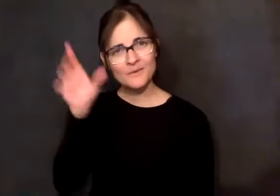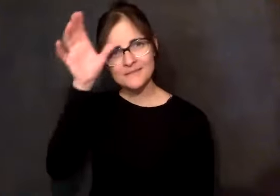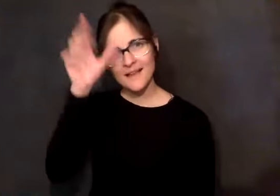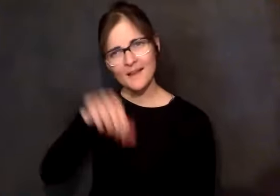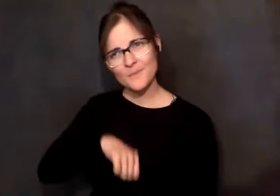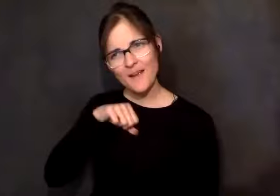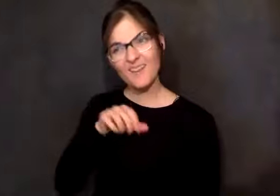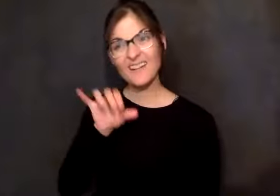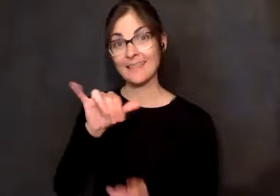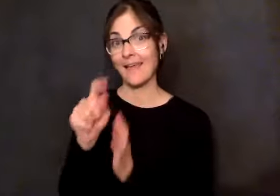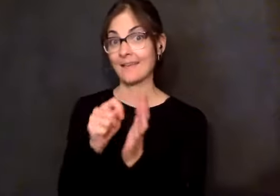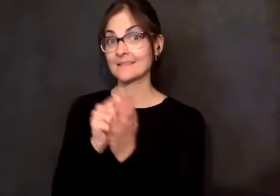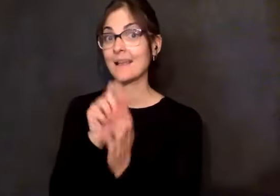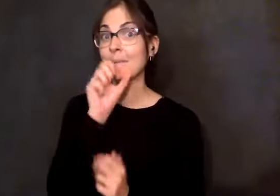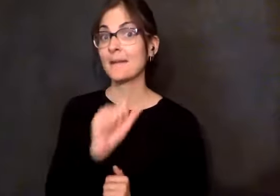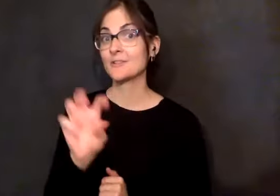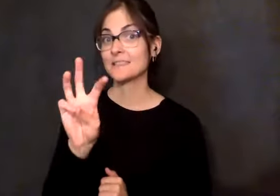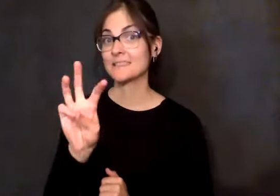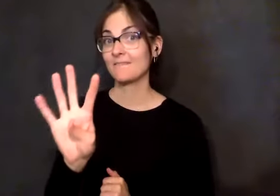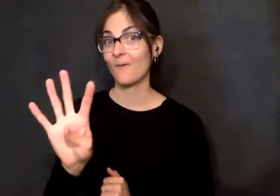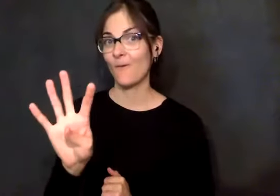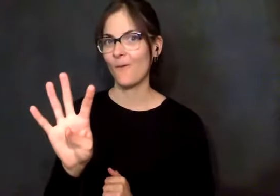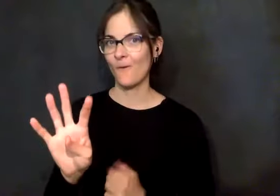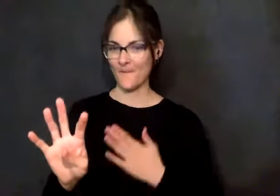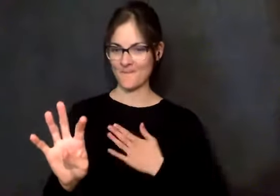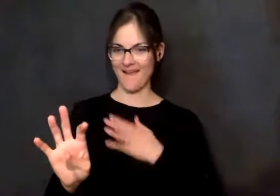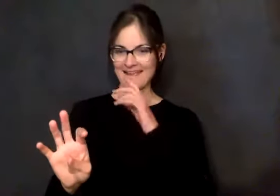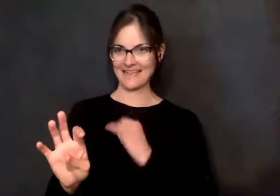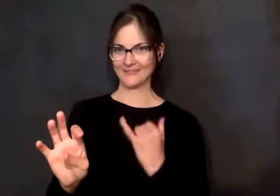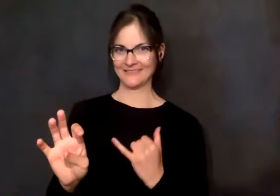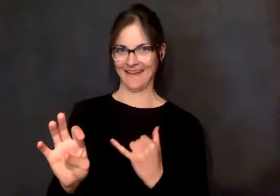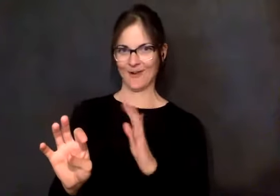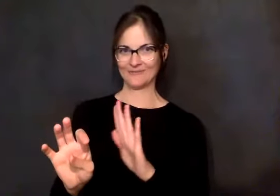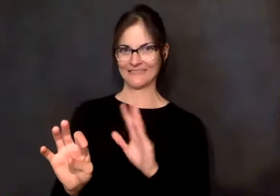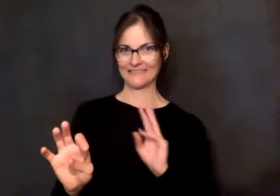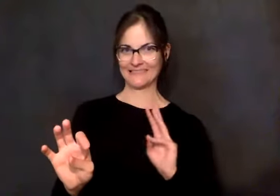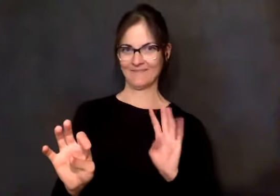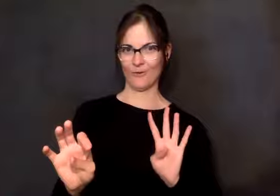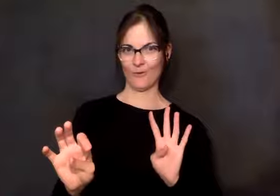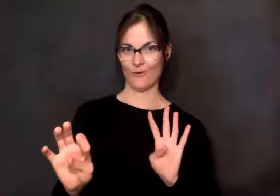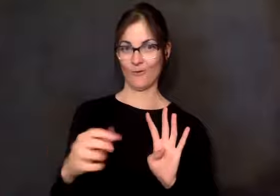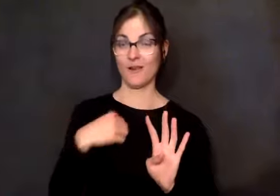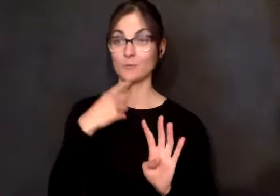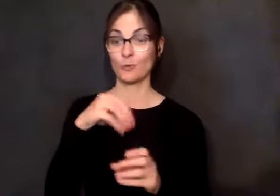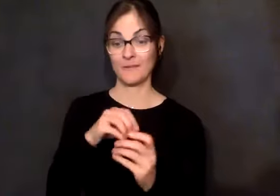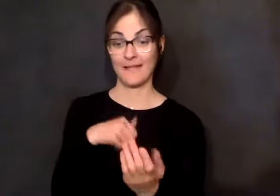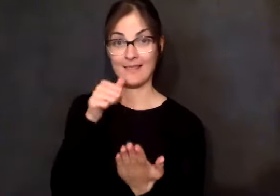I said, I said, hope when I'm, he was 64 when he, he's the same age I am now. He said, I said, I'm when I'm 64. I said, I hope I have the physical stamina